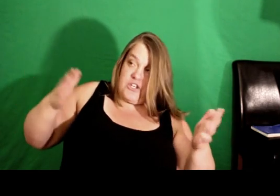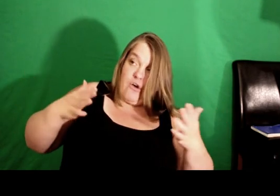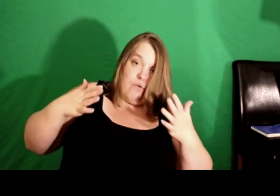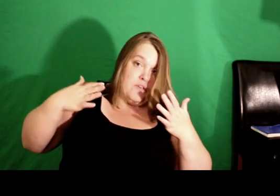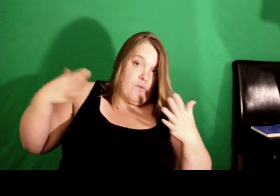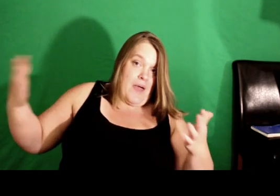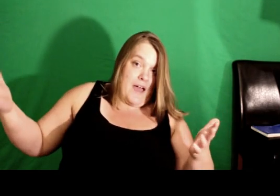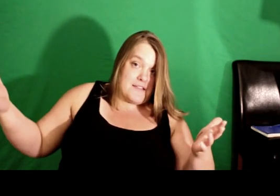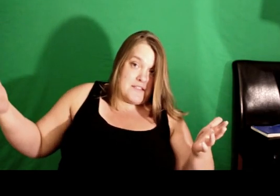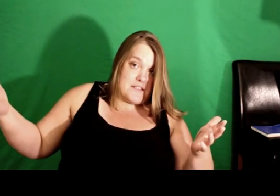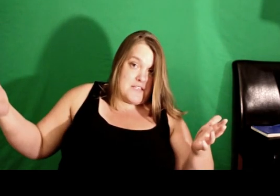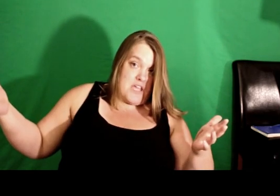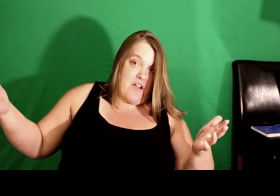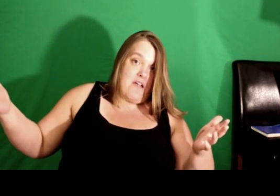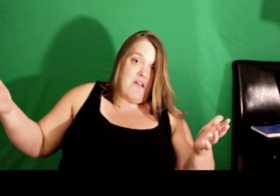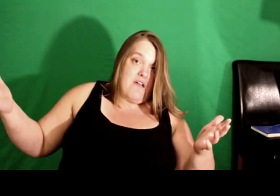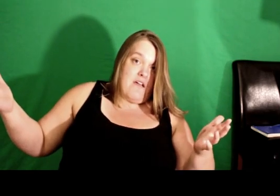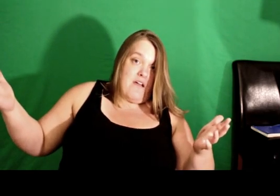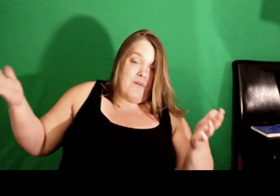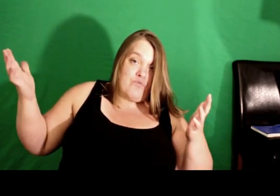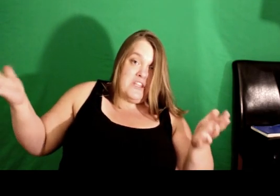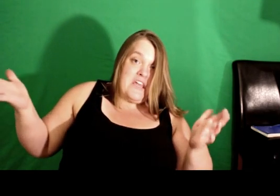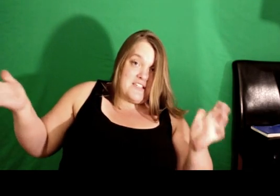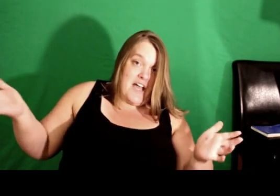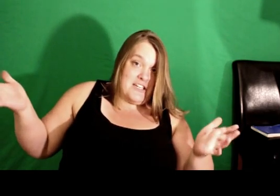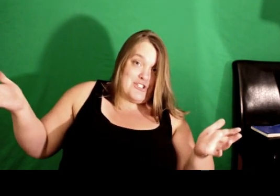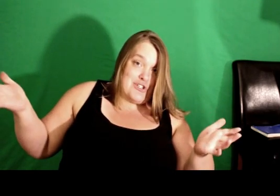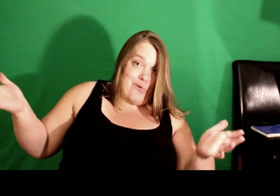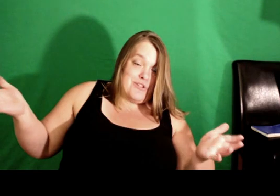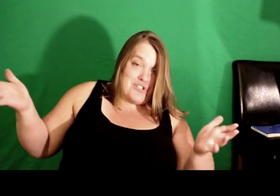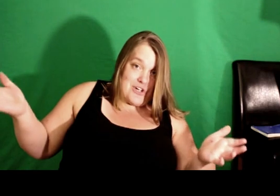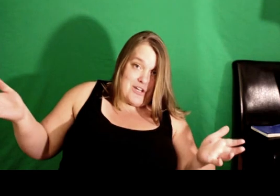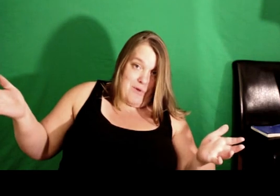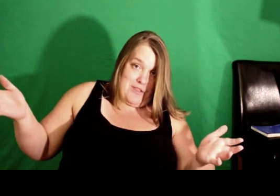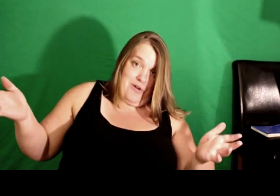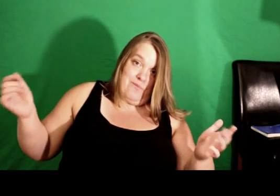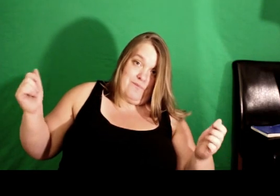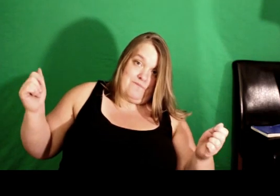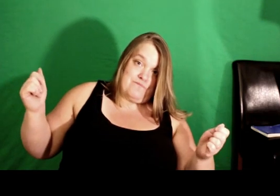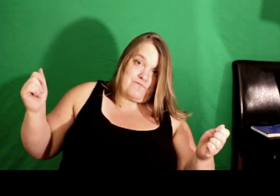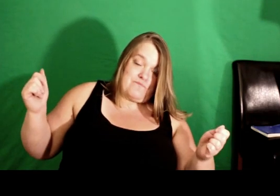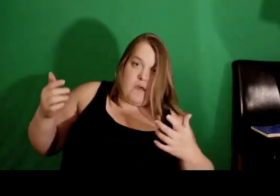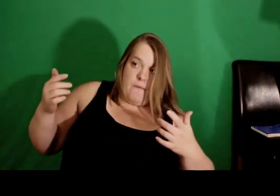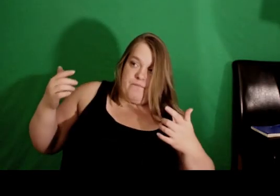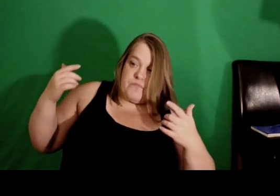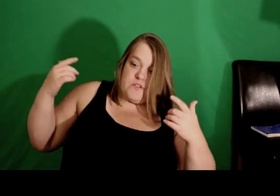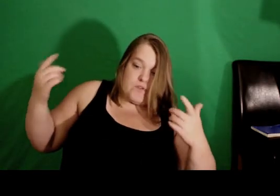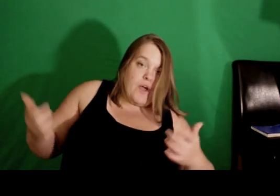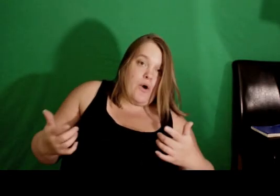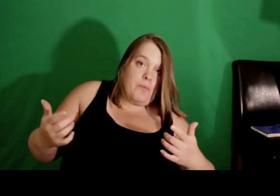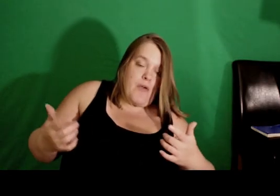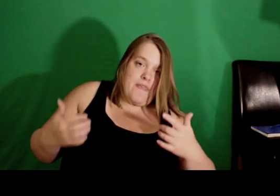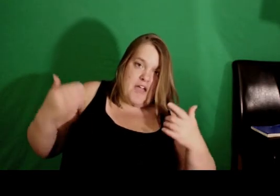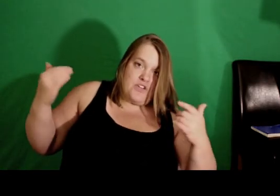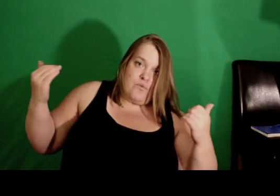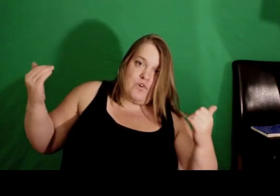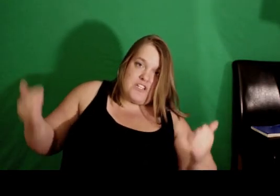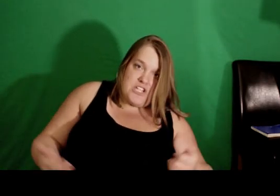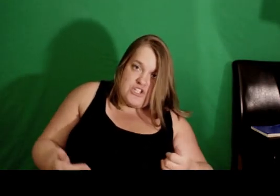go even past this year. I'm really excited to go on this journey with you. So I hope that you will continue